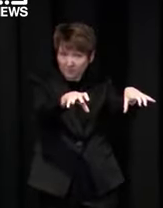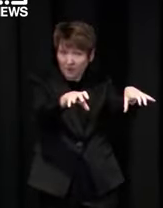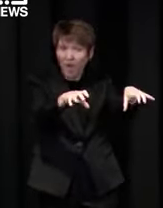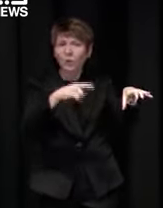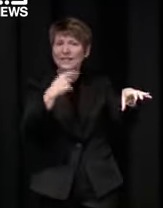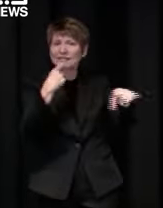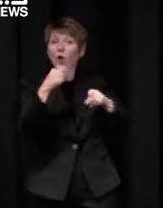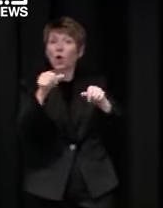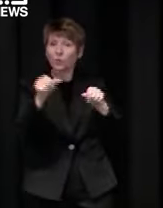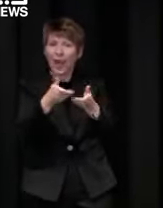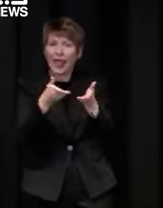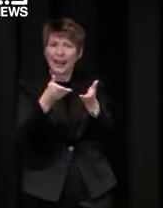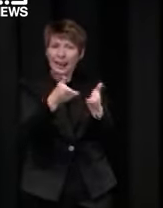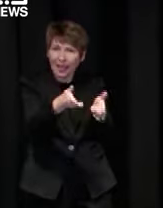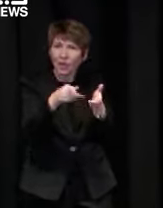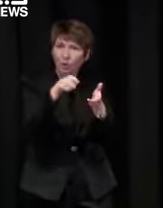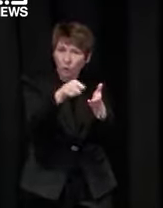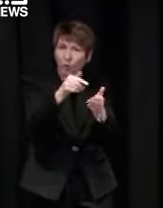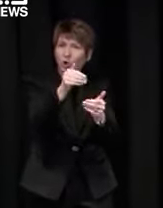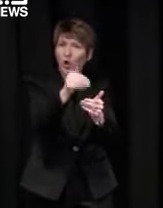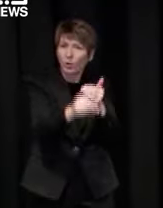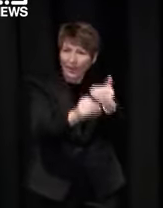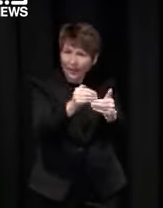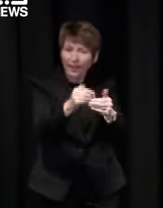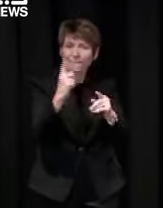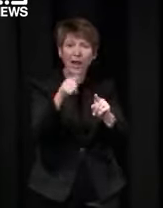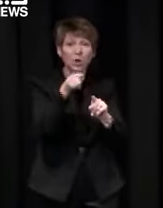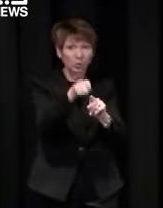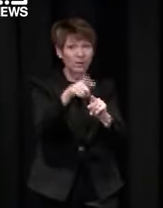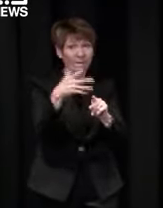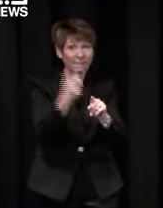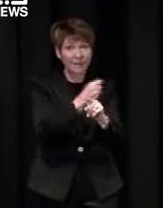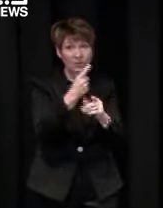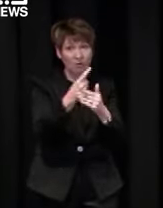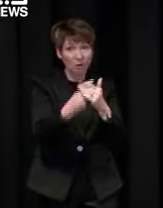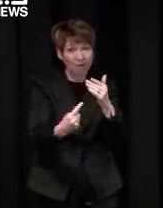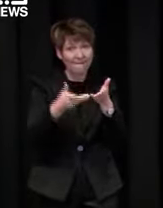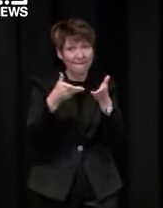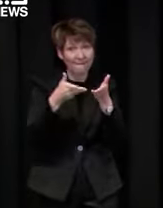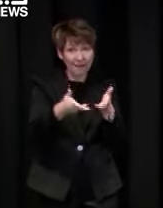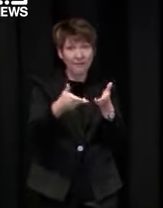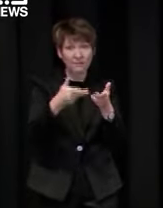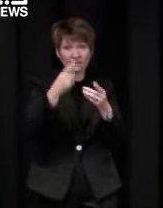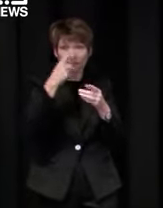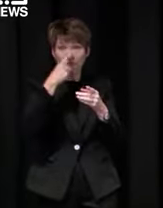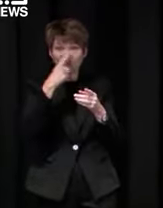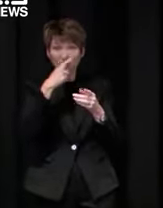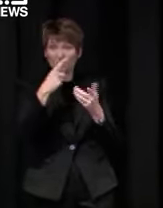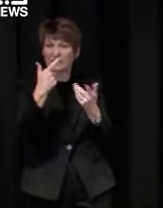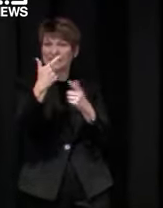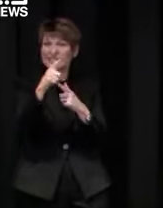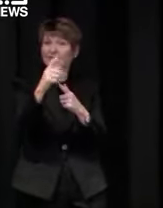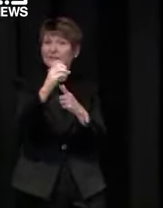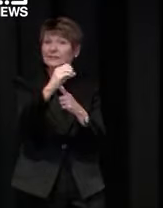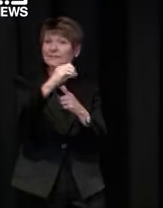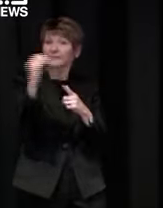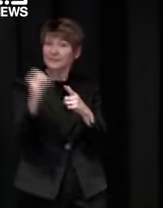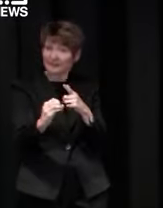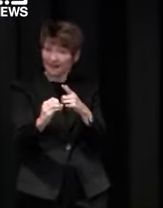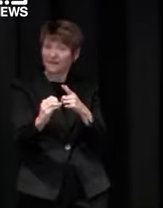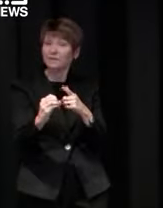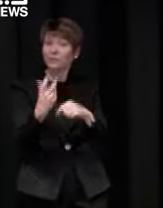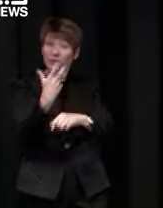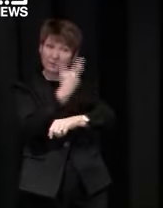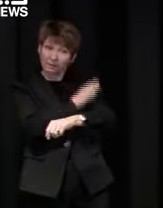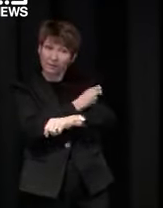threshold number so whatever the whatever the the details are at 70% they'll be able to do that